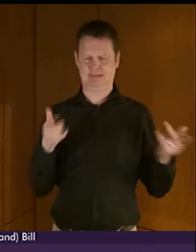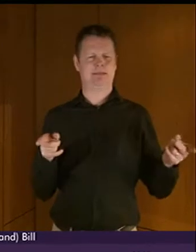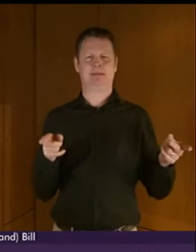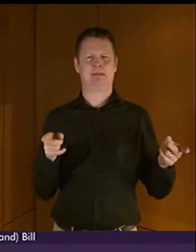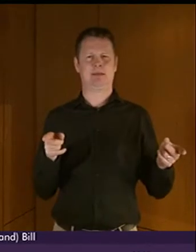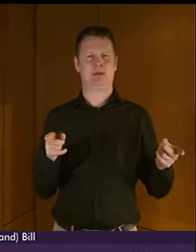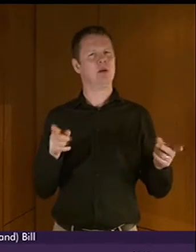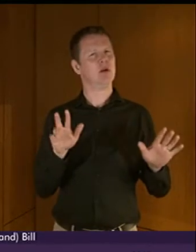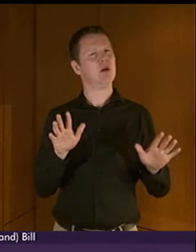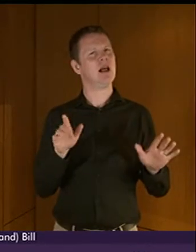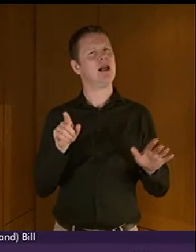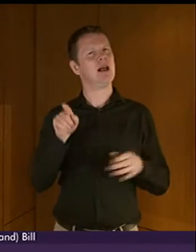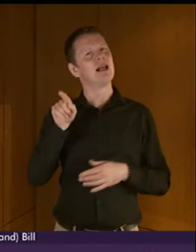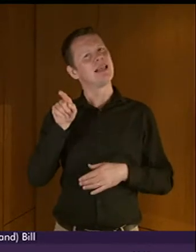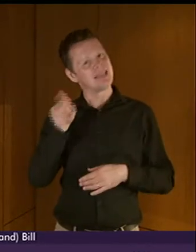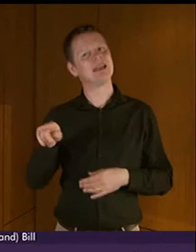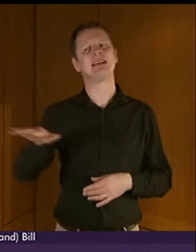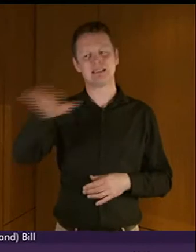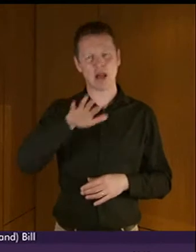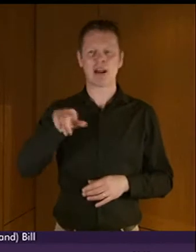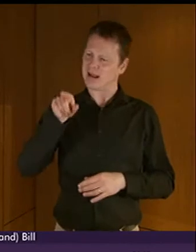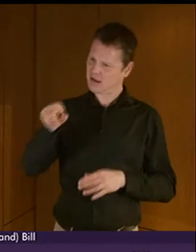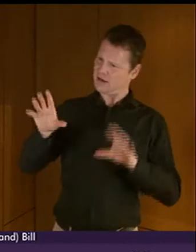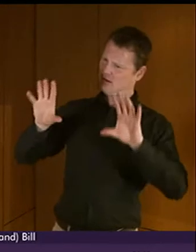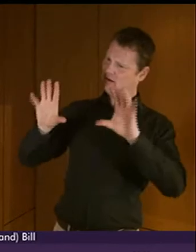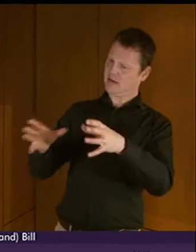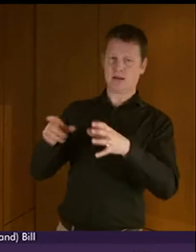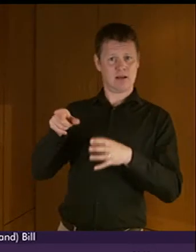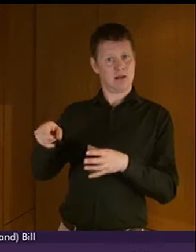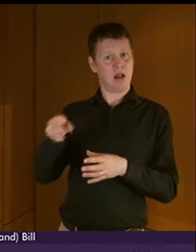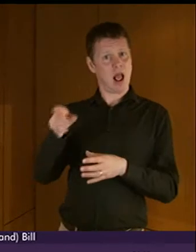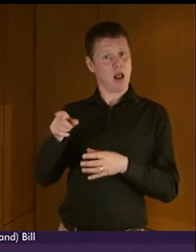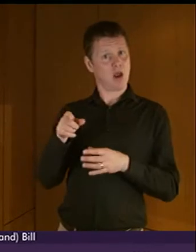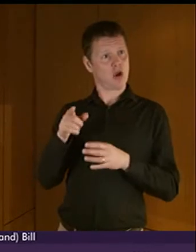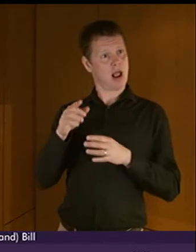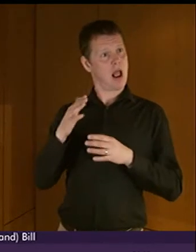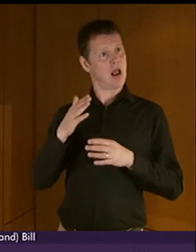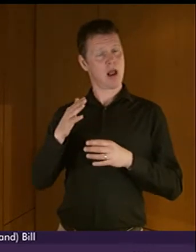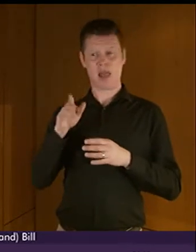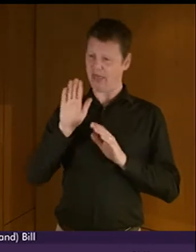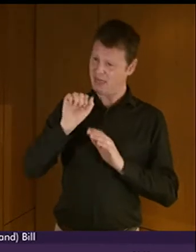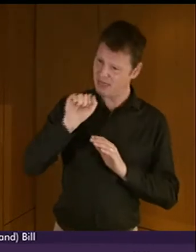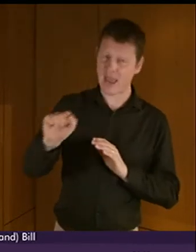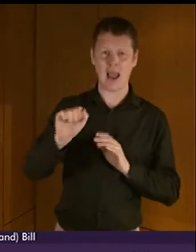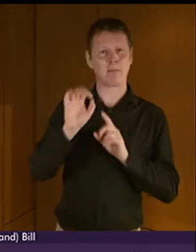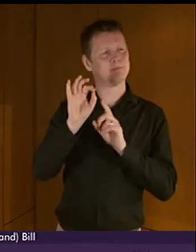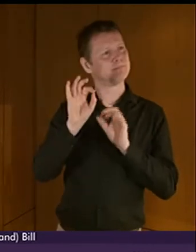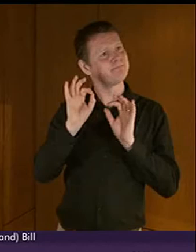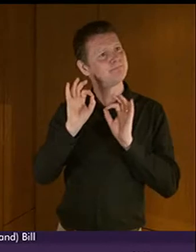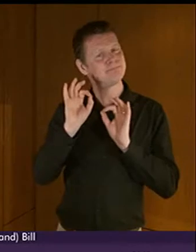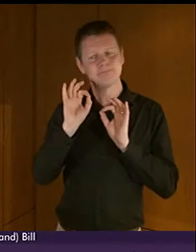as something where there is a category of people in our community, of people with a particular language, who have been